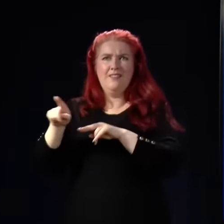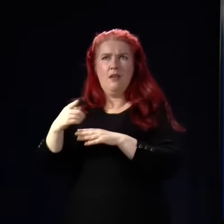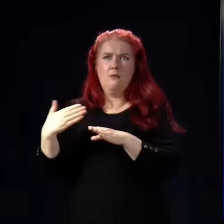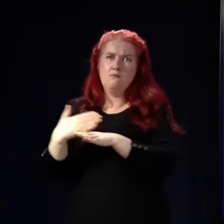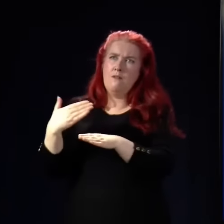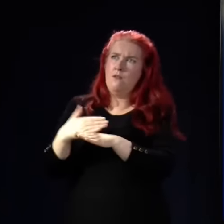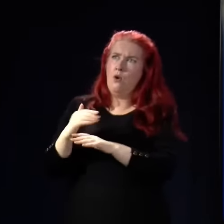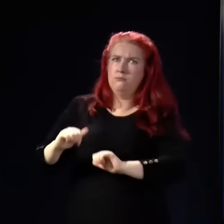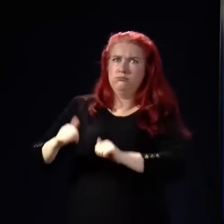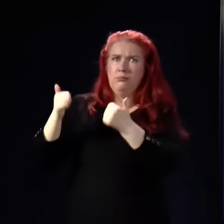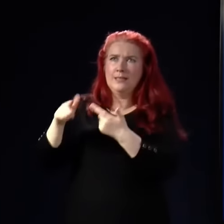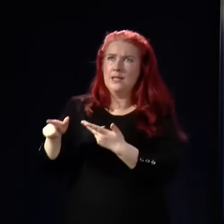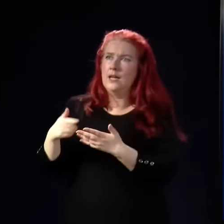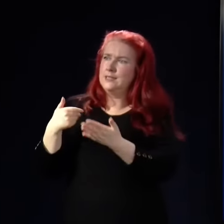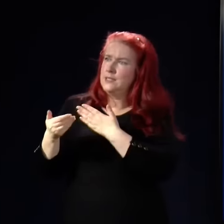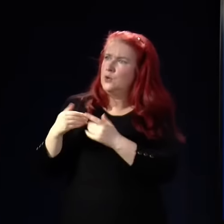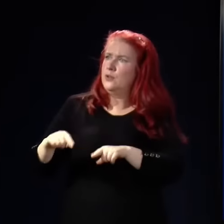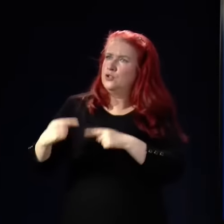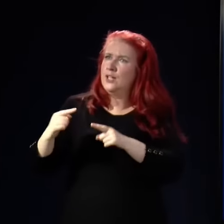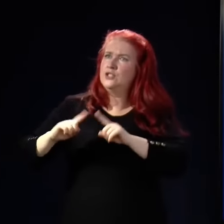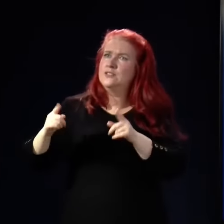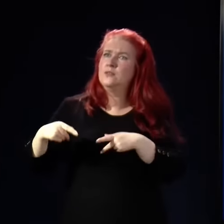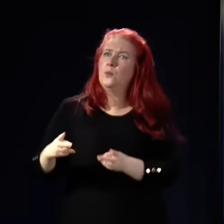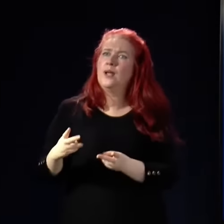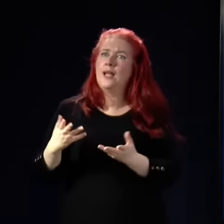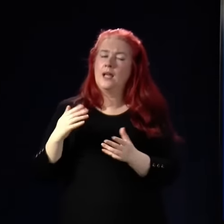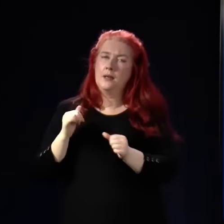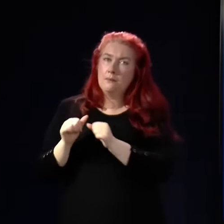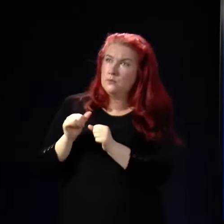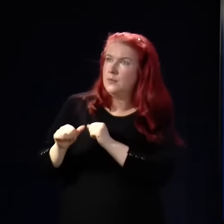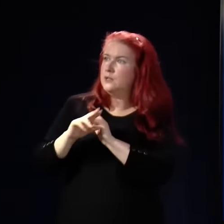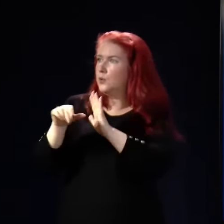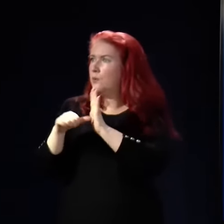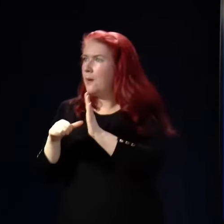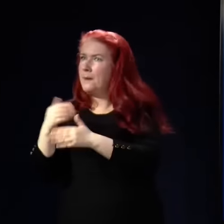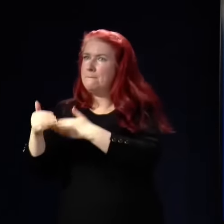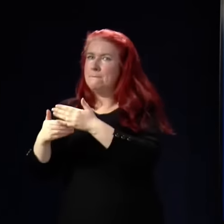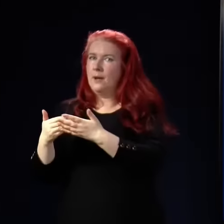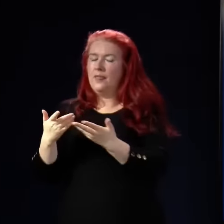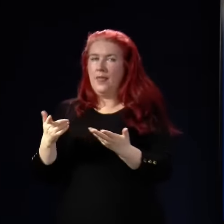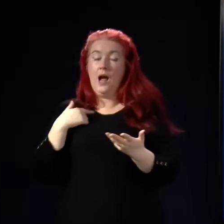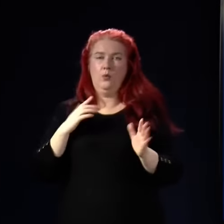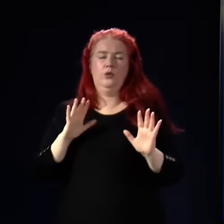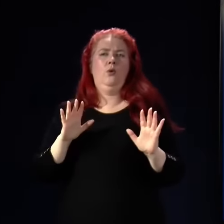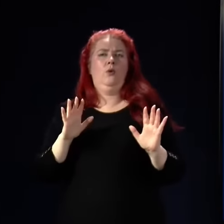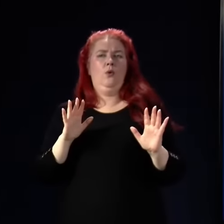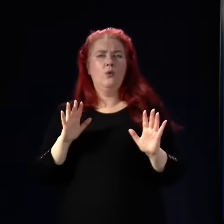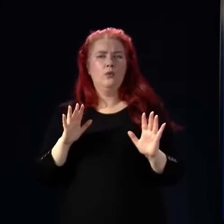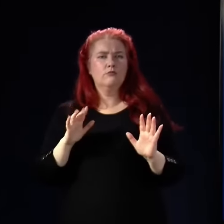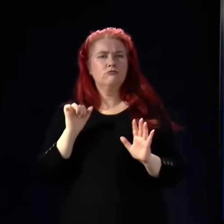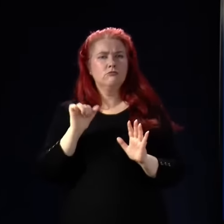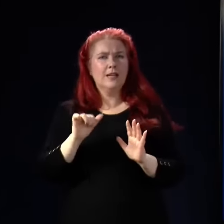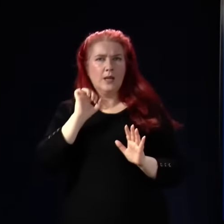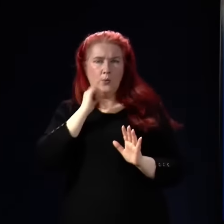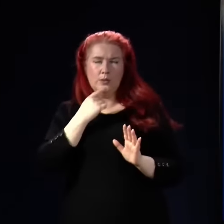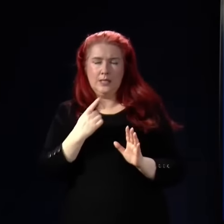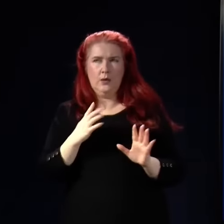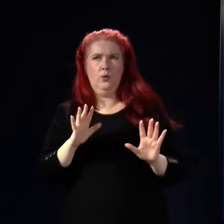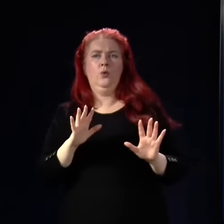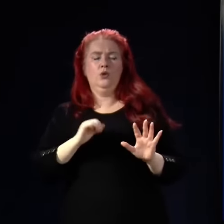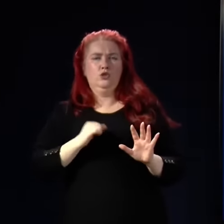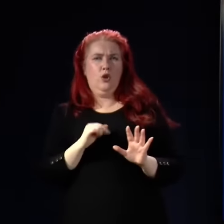much better and dealing with these challenges without any problems whatsoever, then of course, I think your question would be